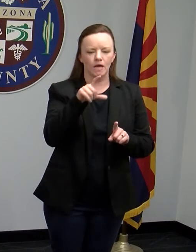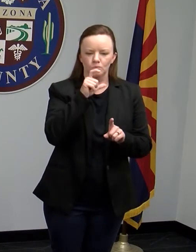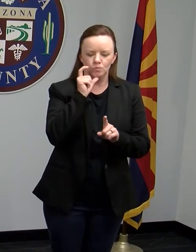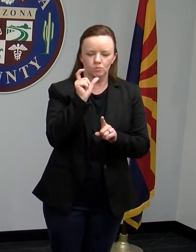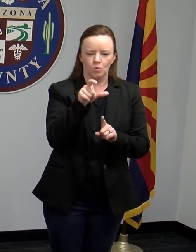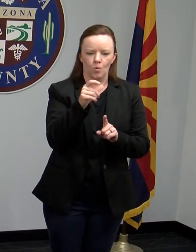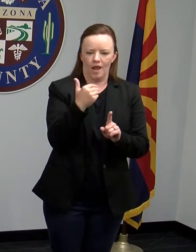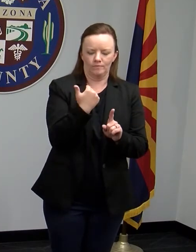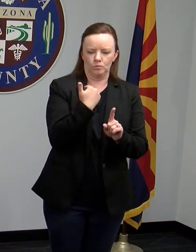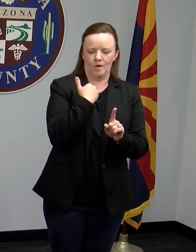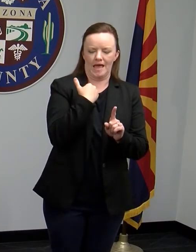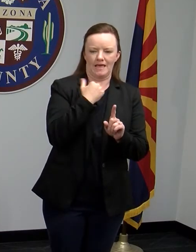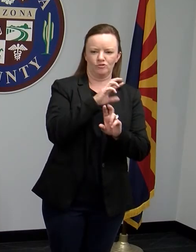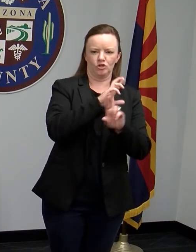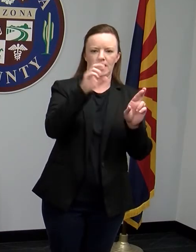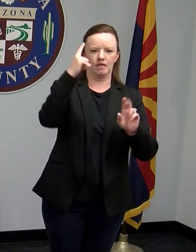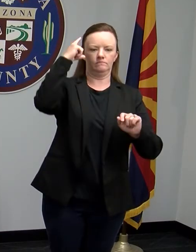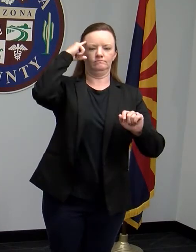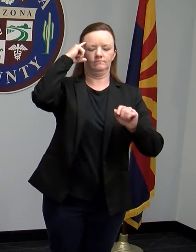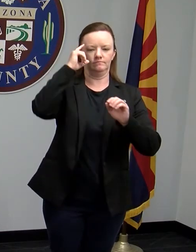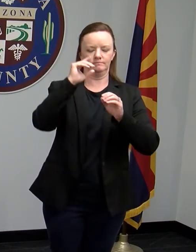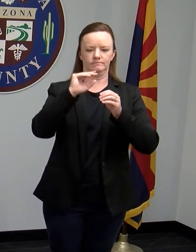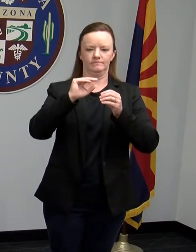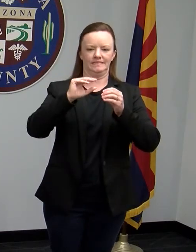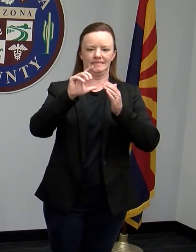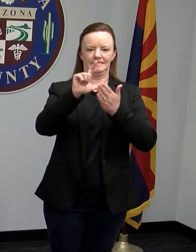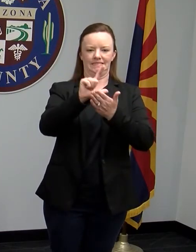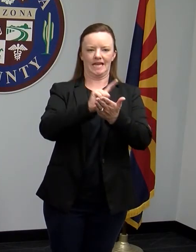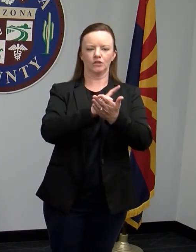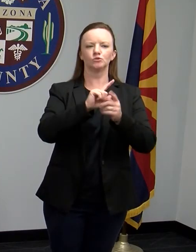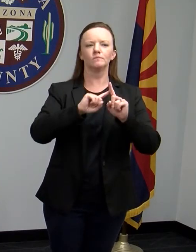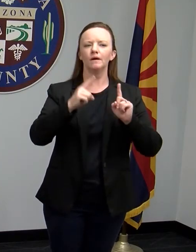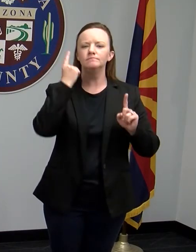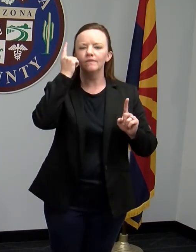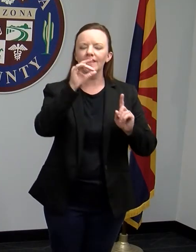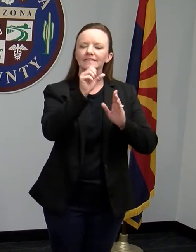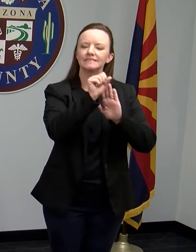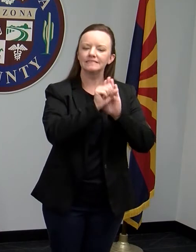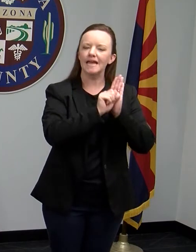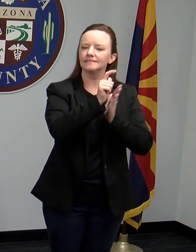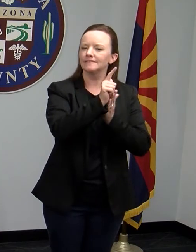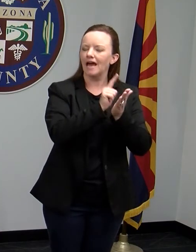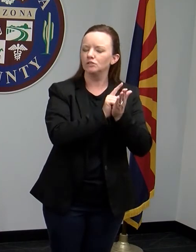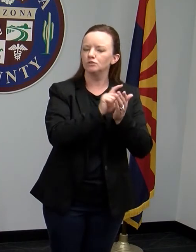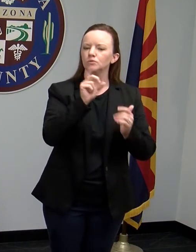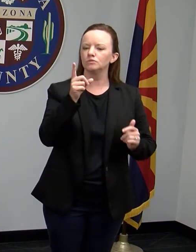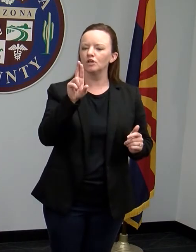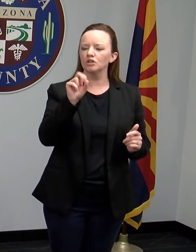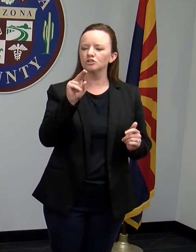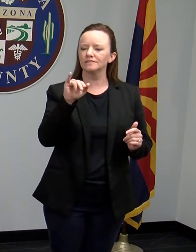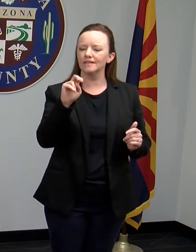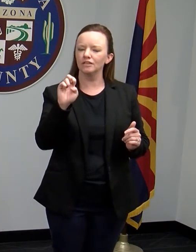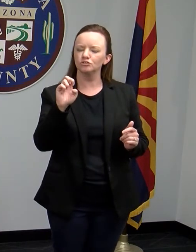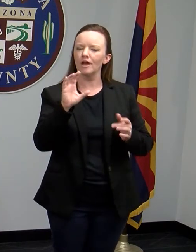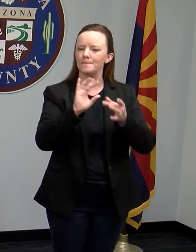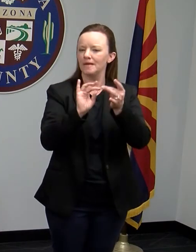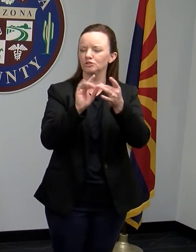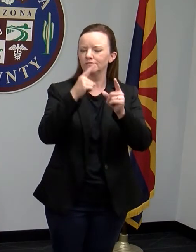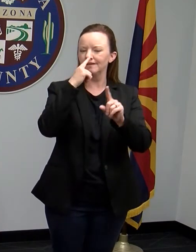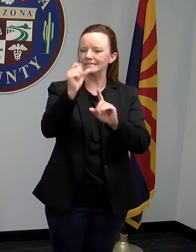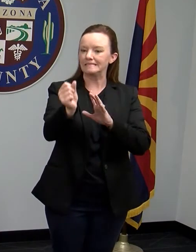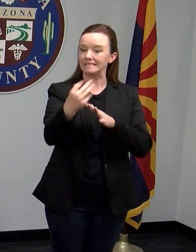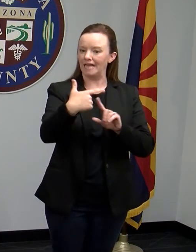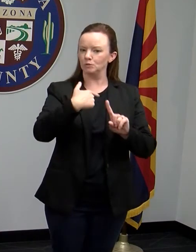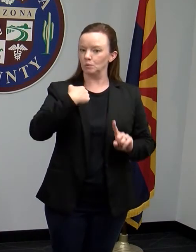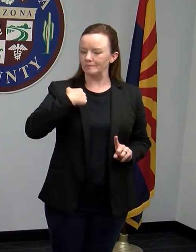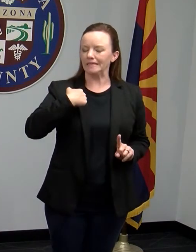don't have to have it off the tip of your tongue, the state statute that Dr. Sennenschein mentioned, if one of you can send it to me at some point, that